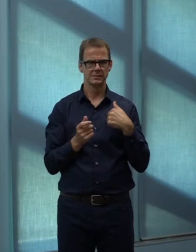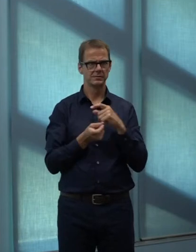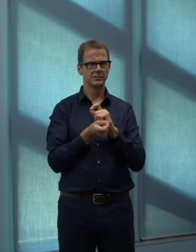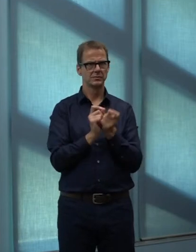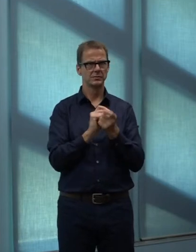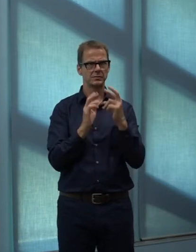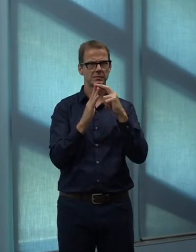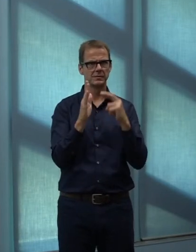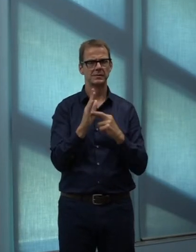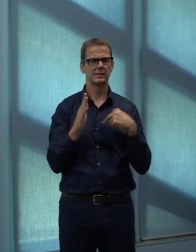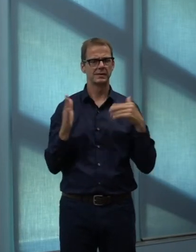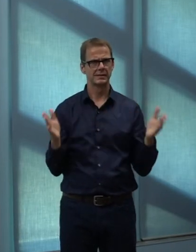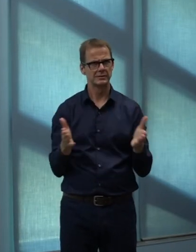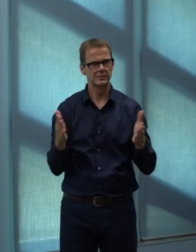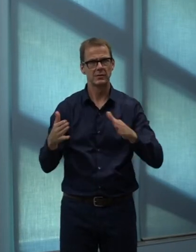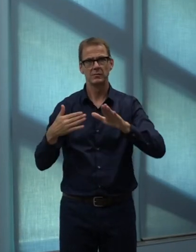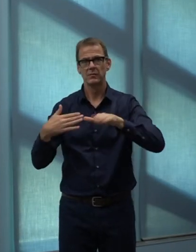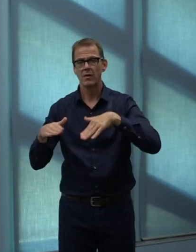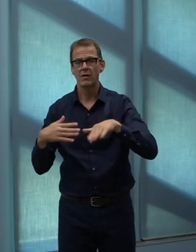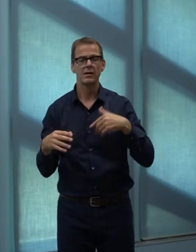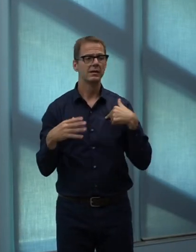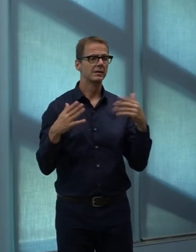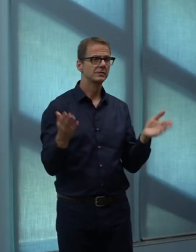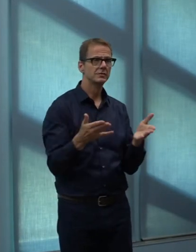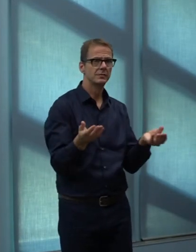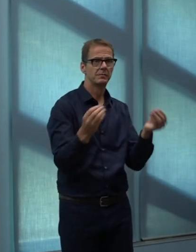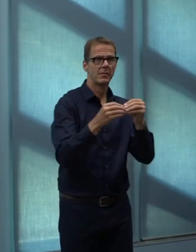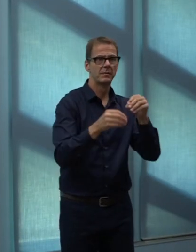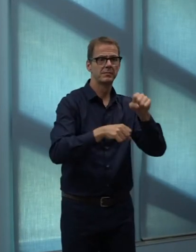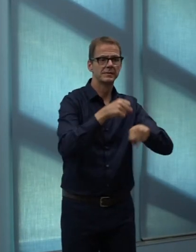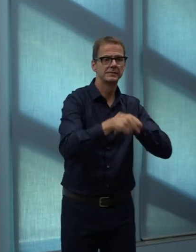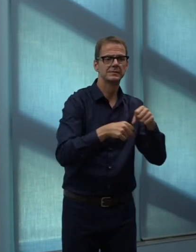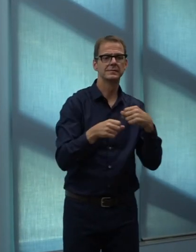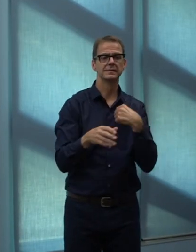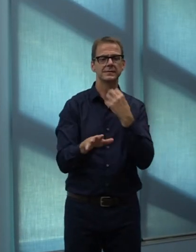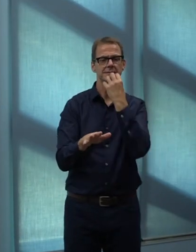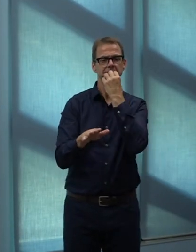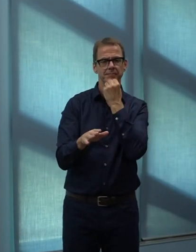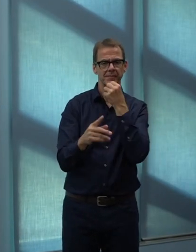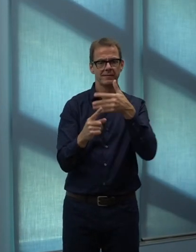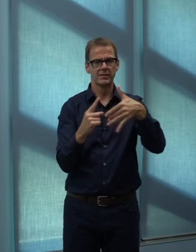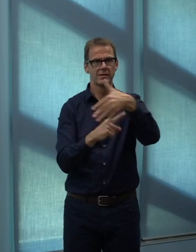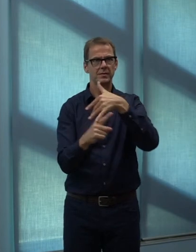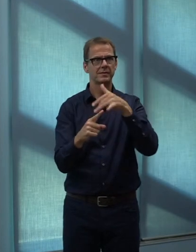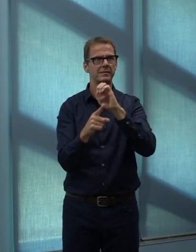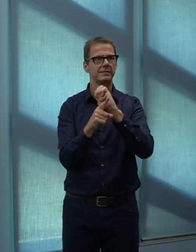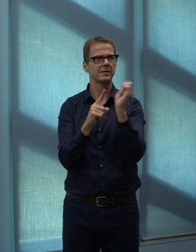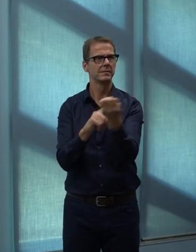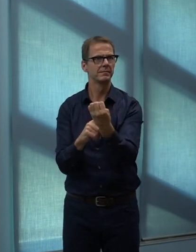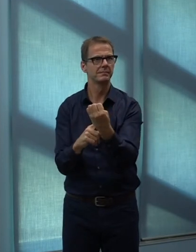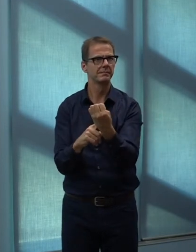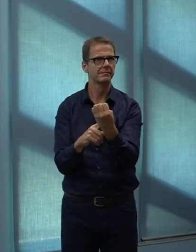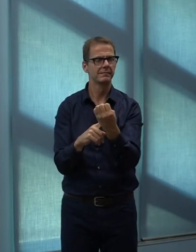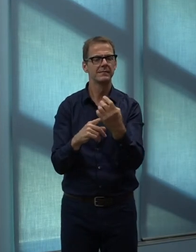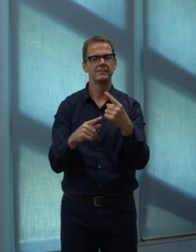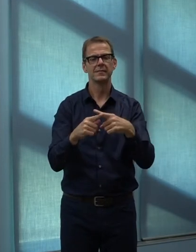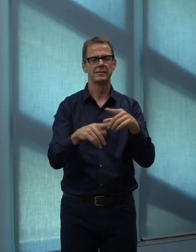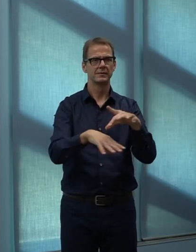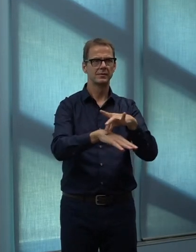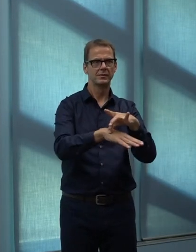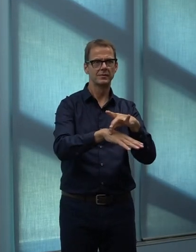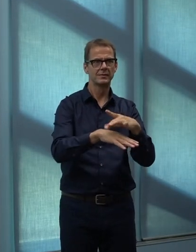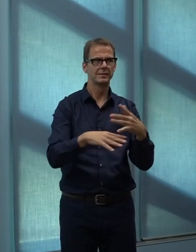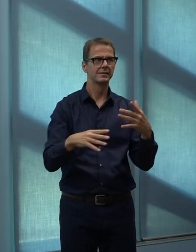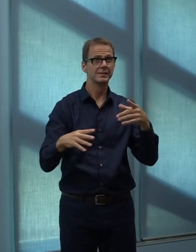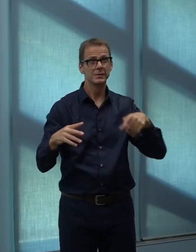city planning Connect Edmonton engagement with Edmontonians, they told us, you told us, that you want a vibrant and walkable and compact